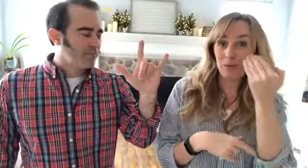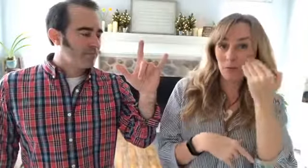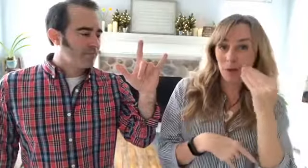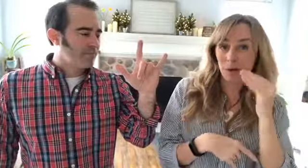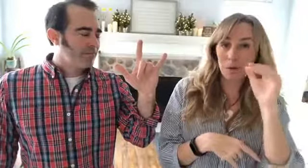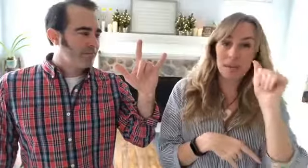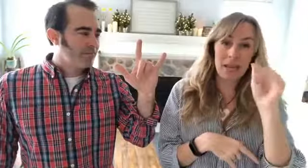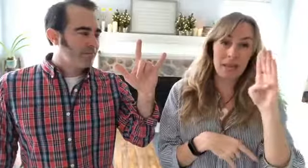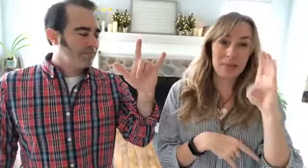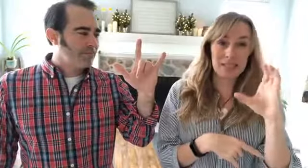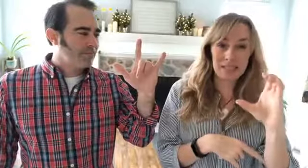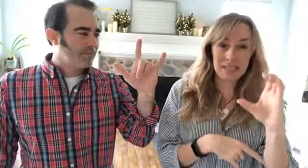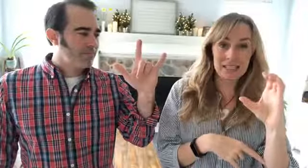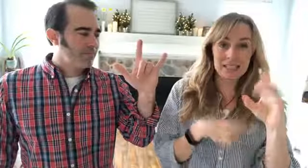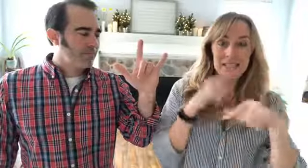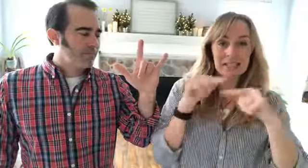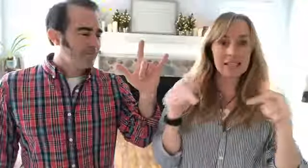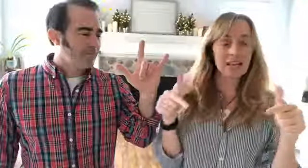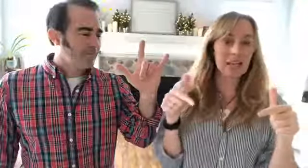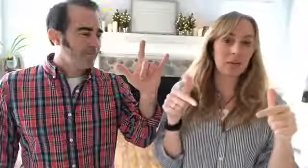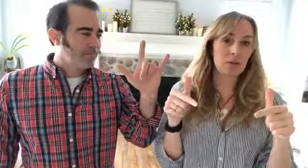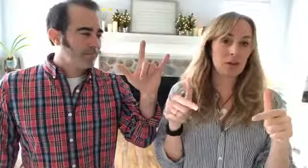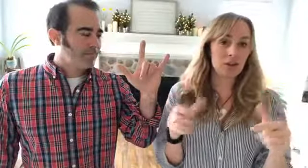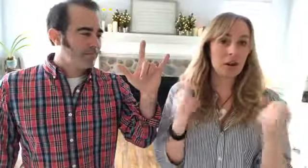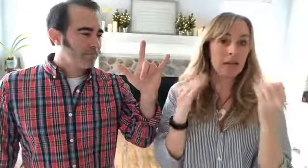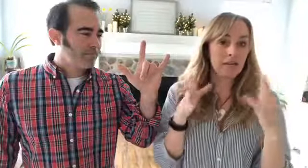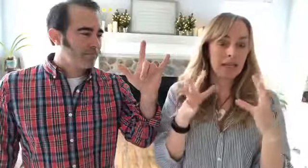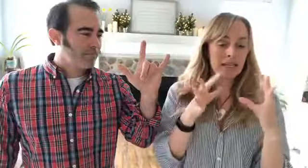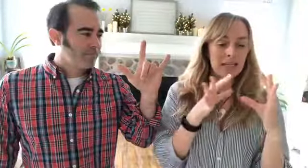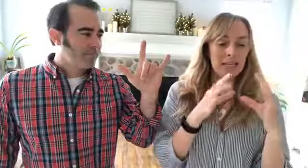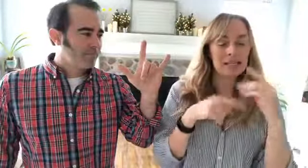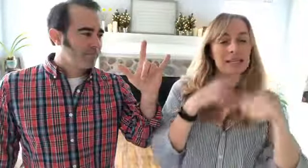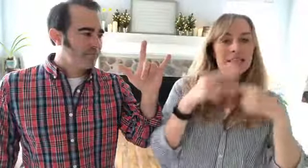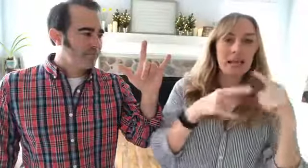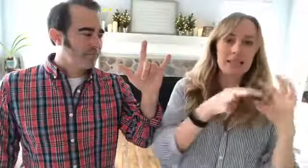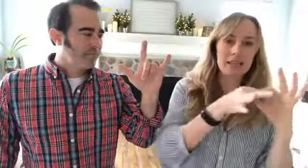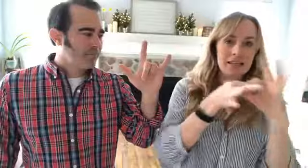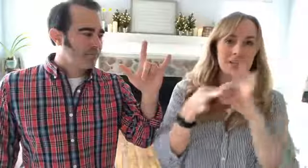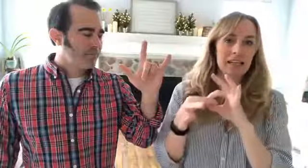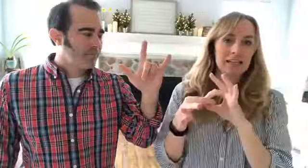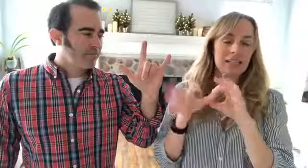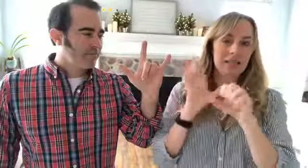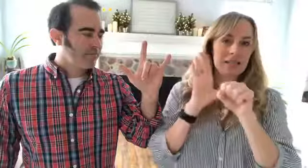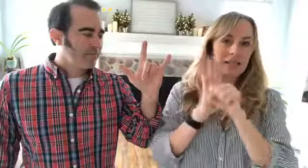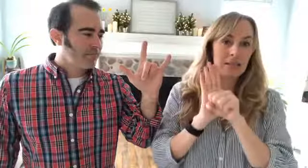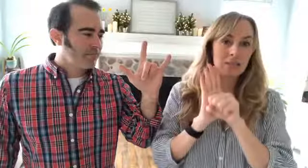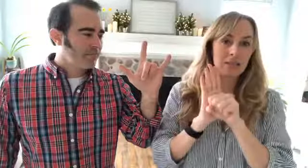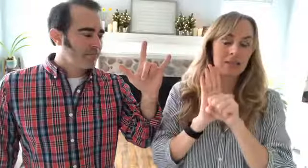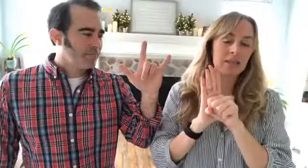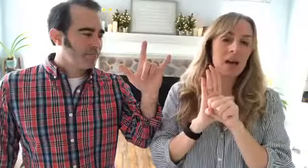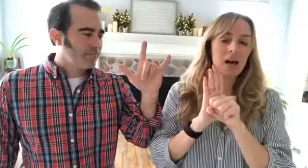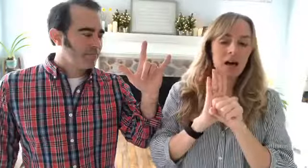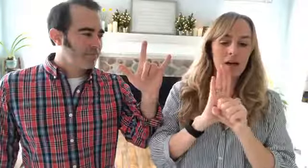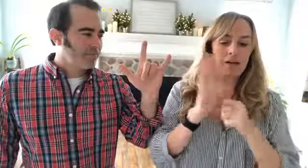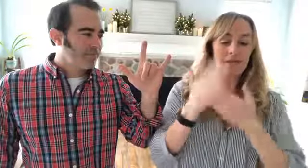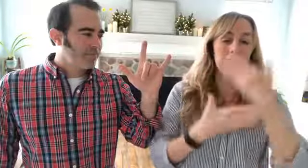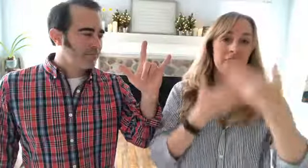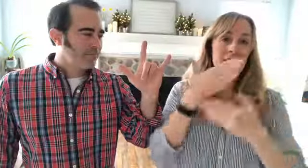you know the ABCs in sign language there are many signs that are connected to the symbols of the